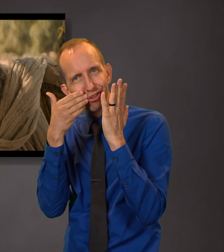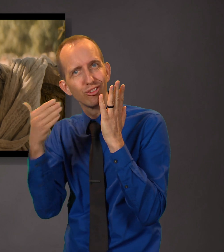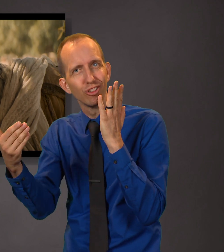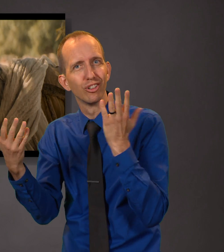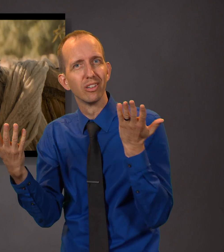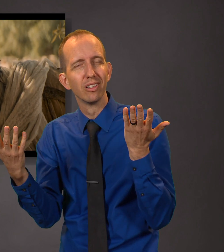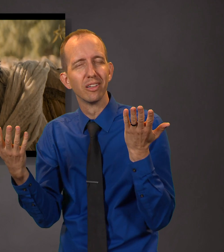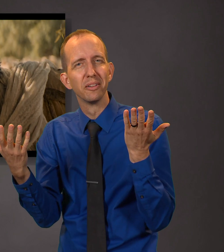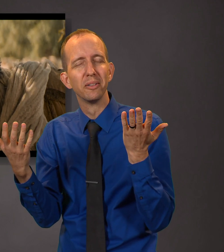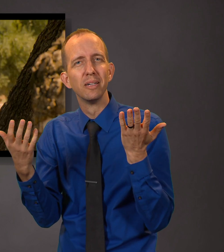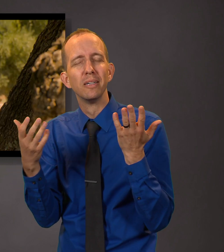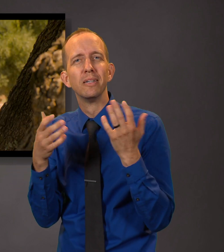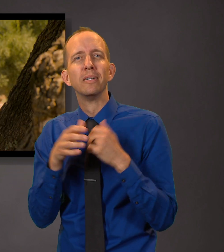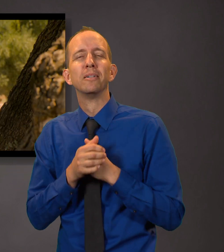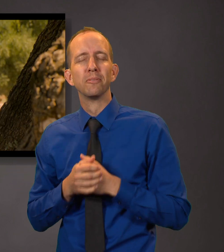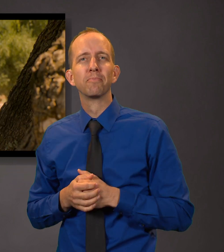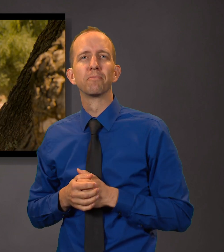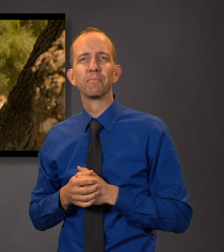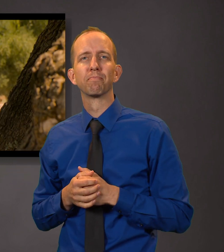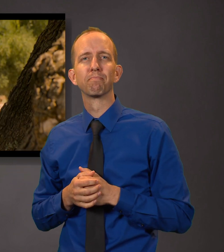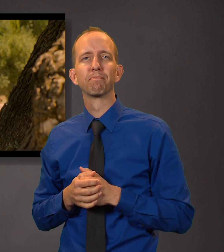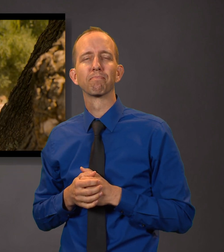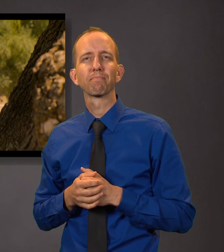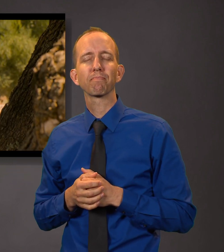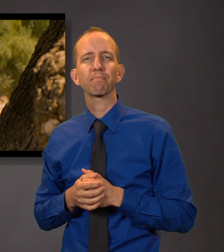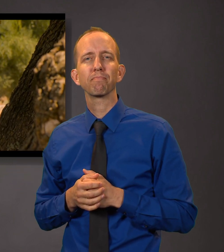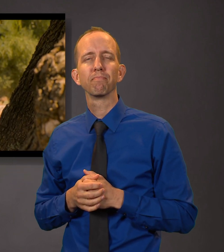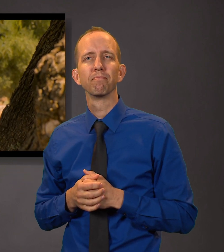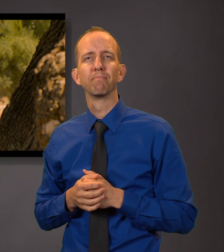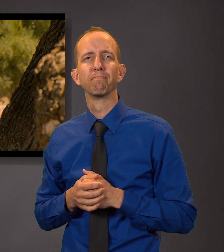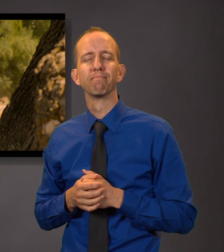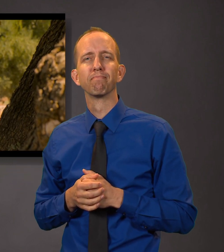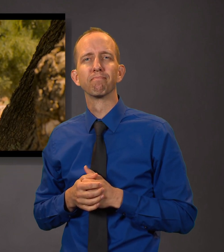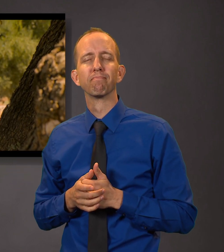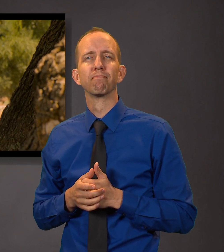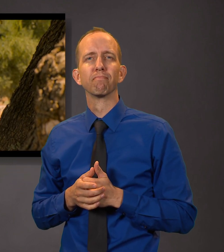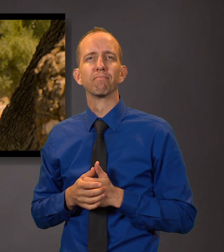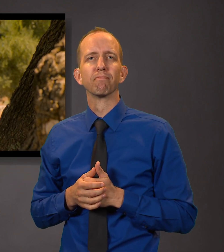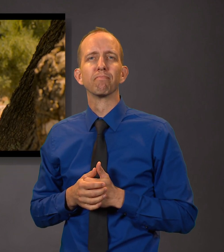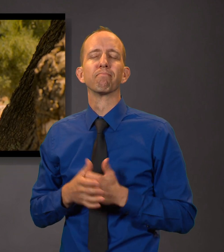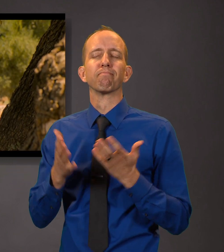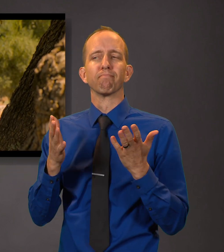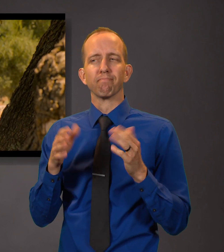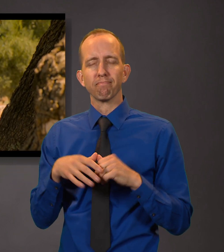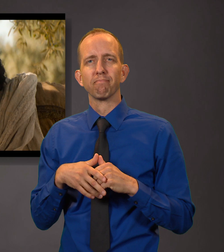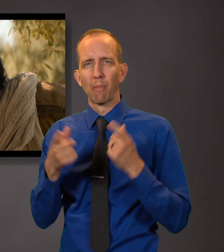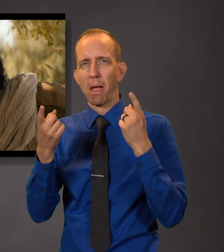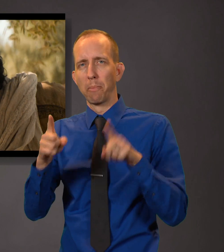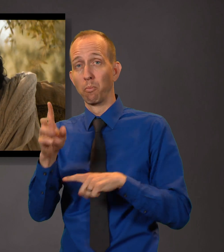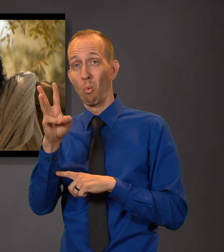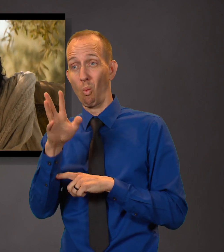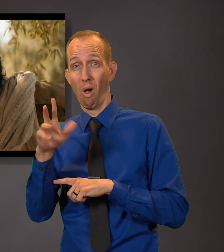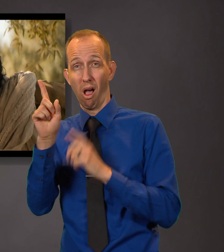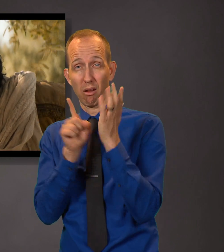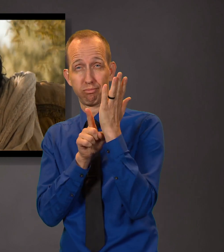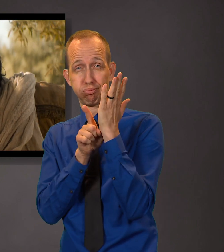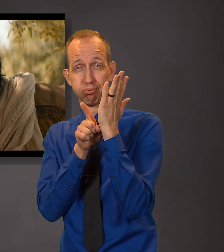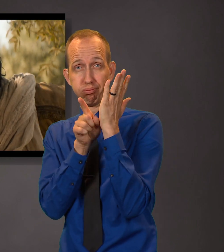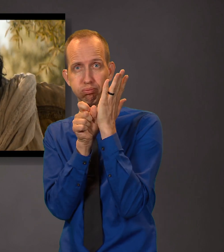from the wild branches good fruit. But the wild branches have grown, and have overrun the